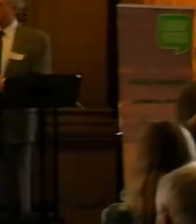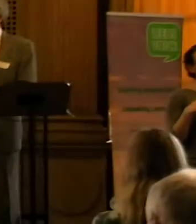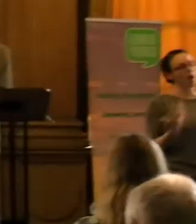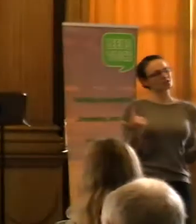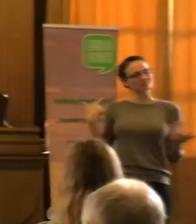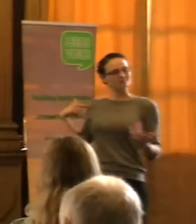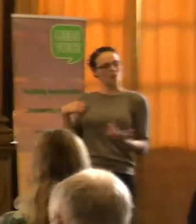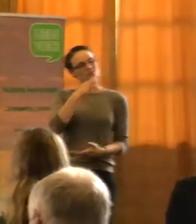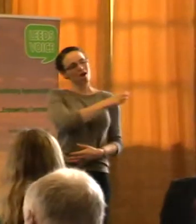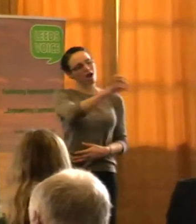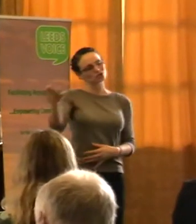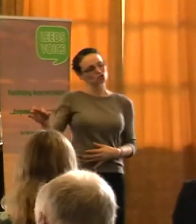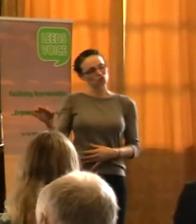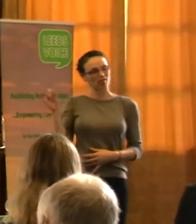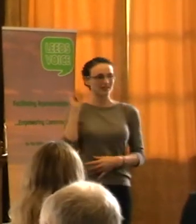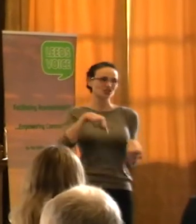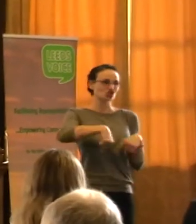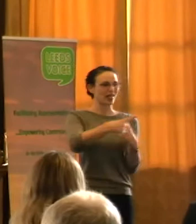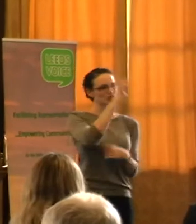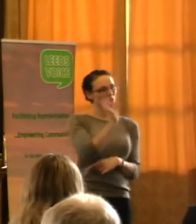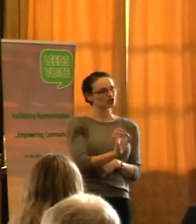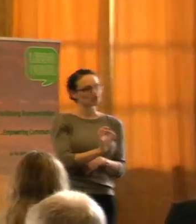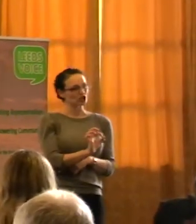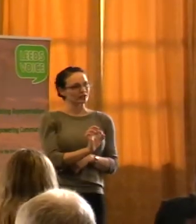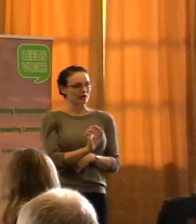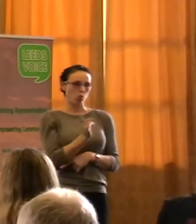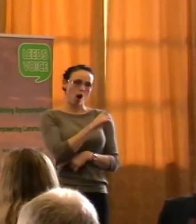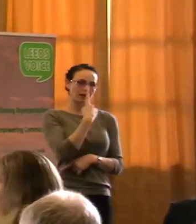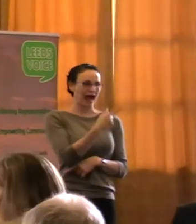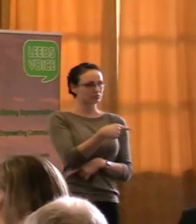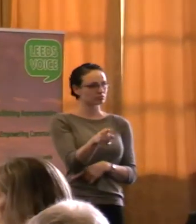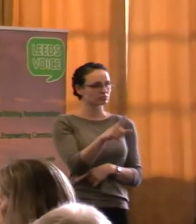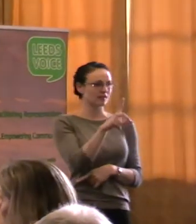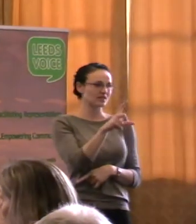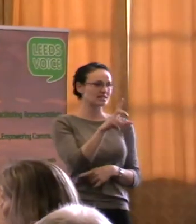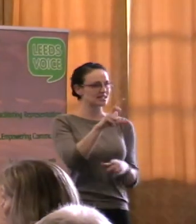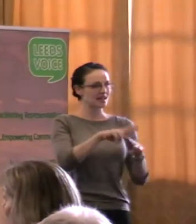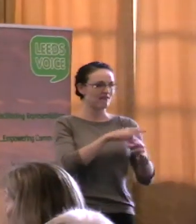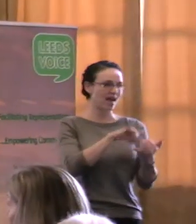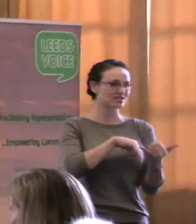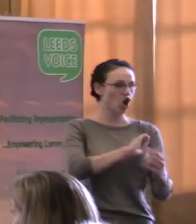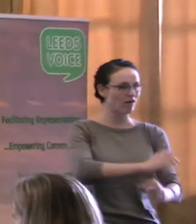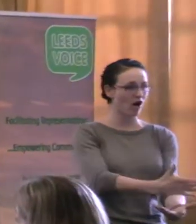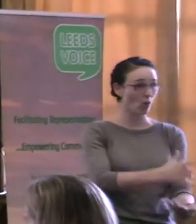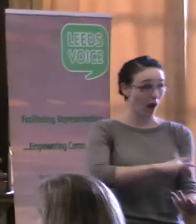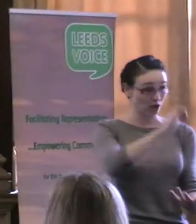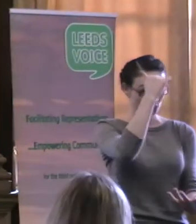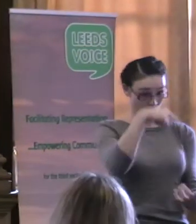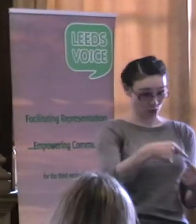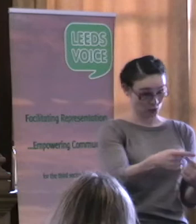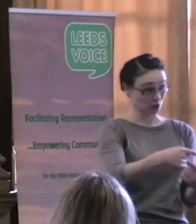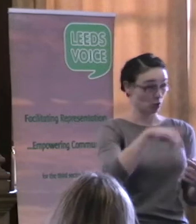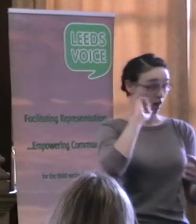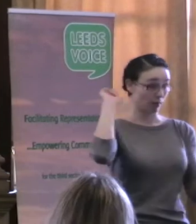this as a challenge to yourselves, because we clearly are entering a very new world here. And